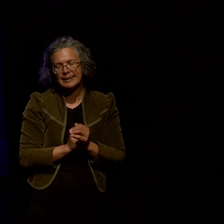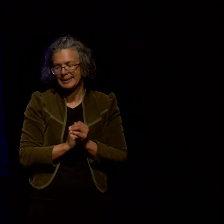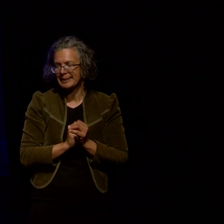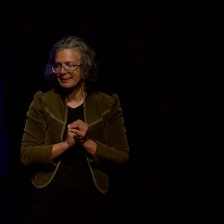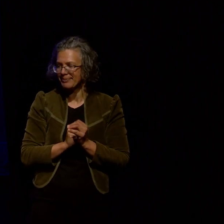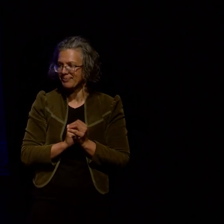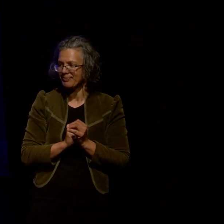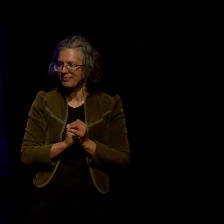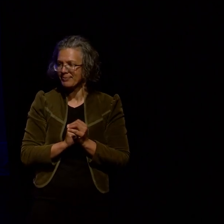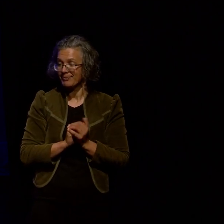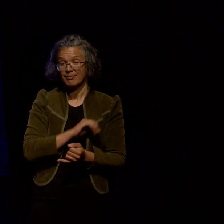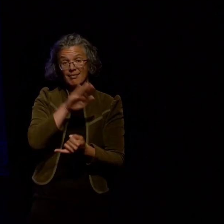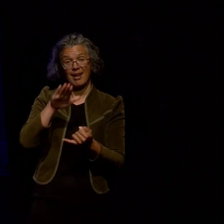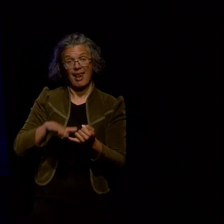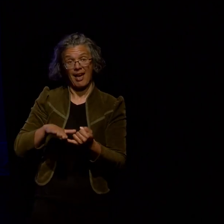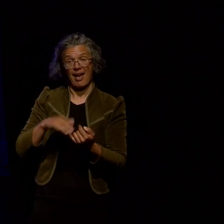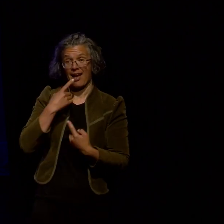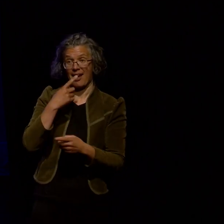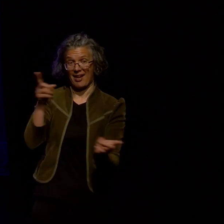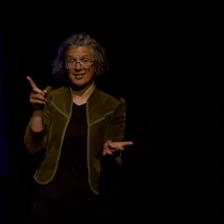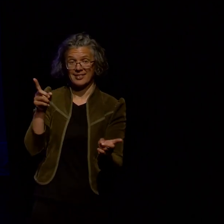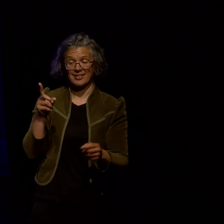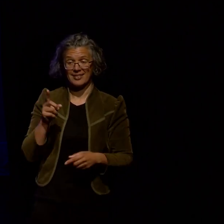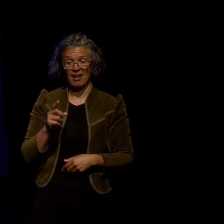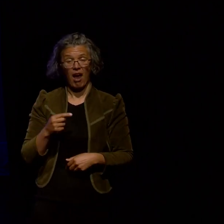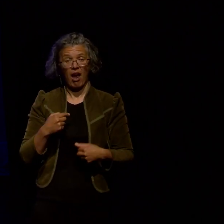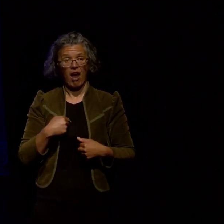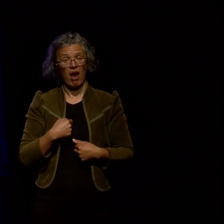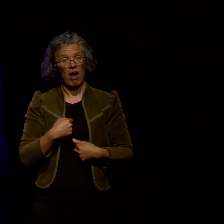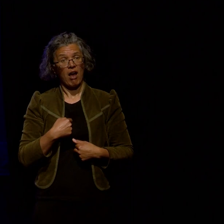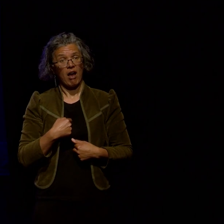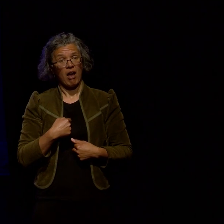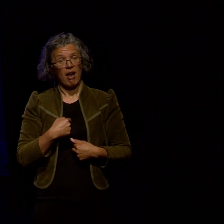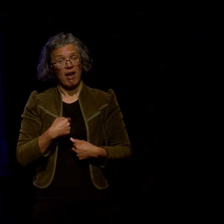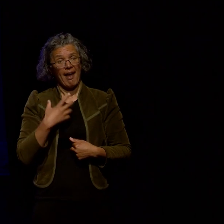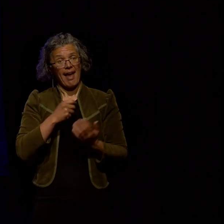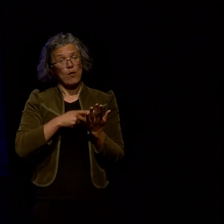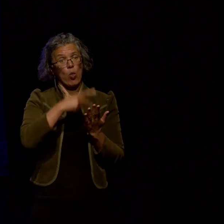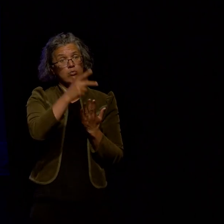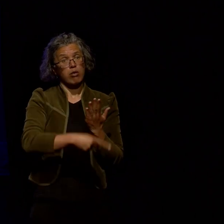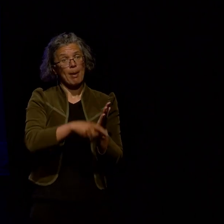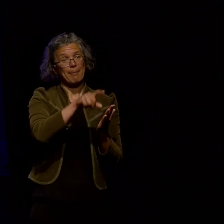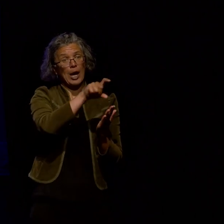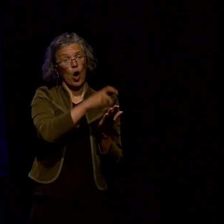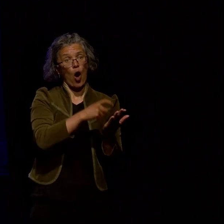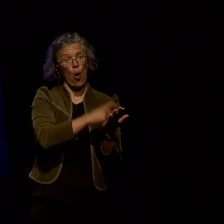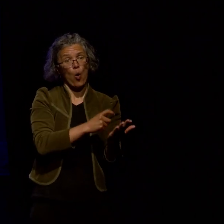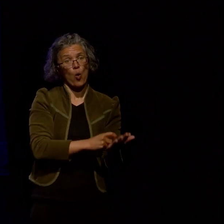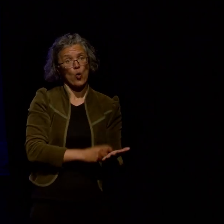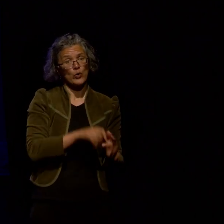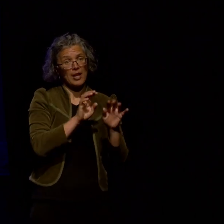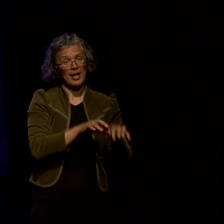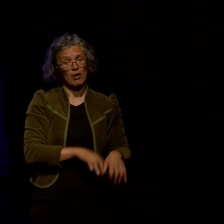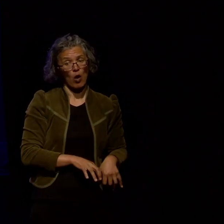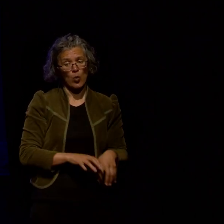the final thing is that in that spirit I released all of the programming code that I wrote in order to